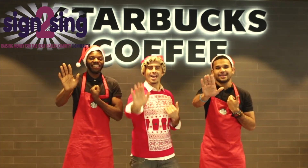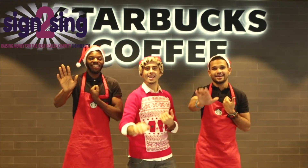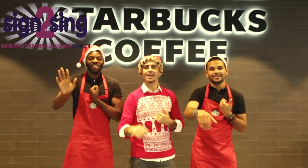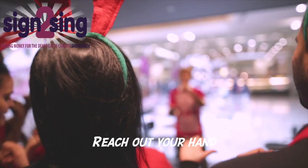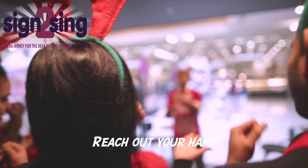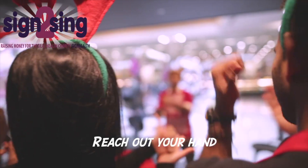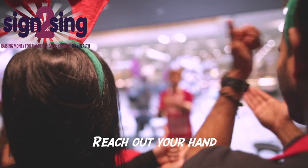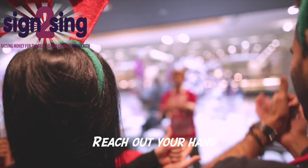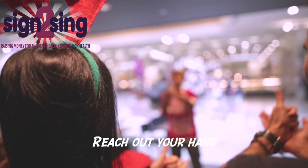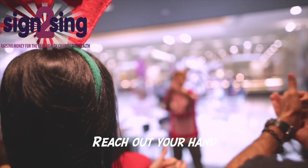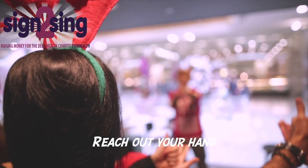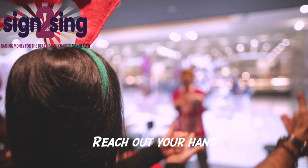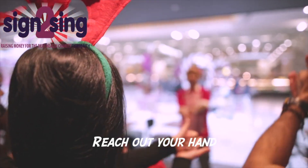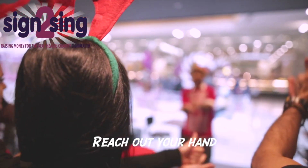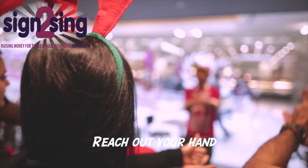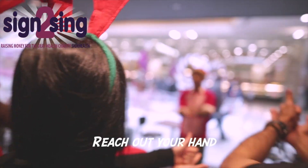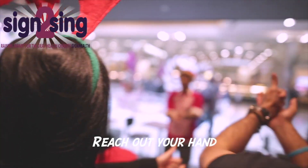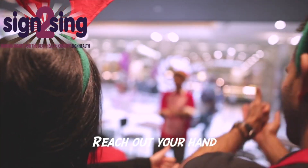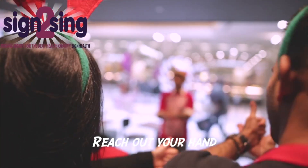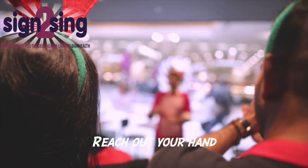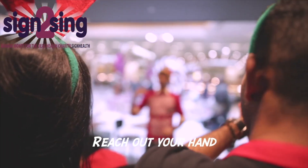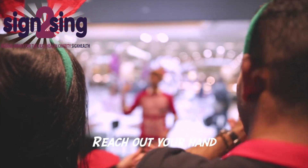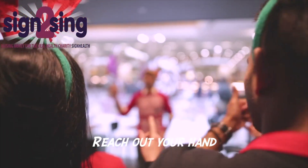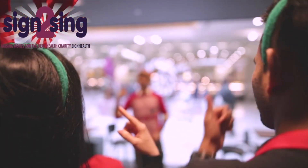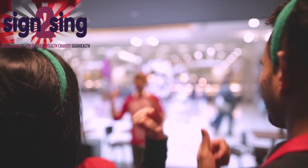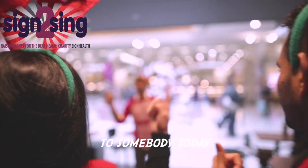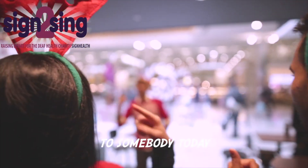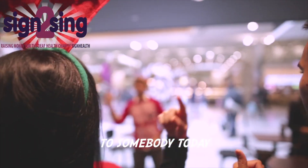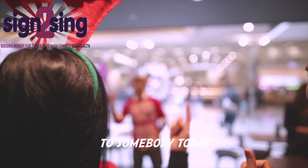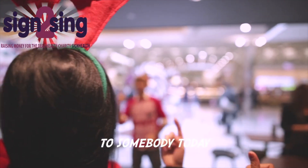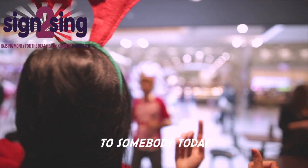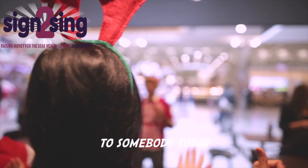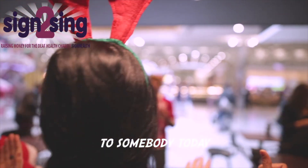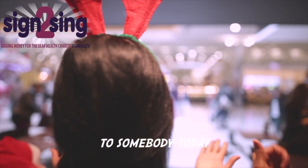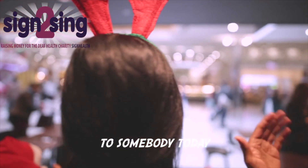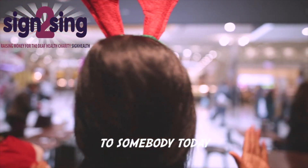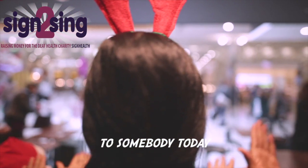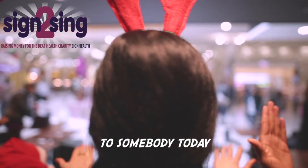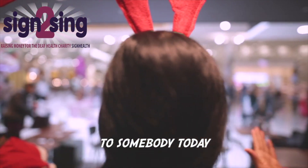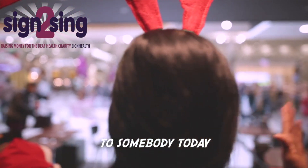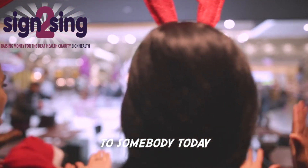Reach out your hand To somebody today